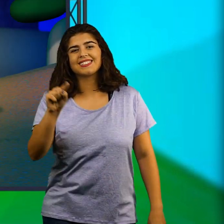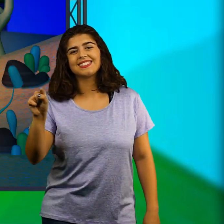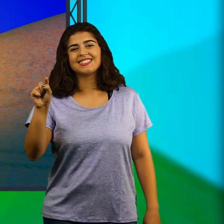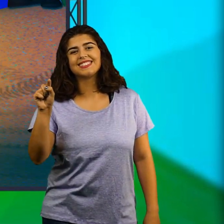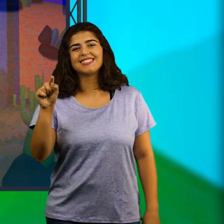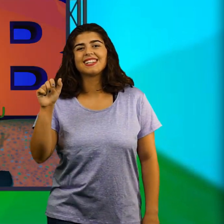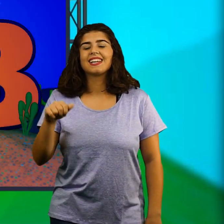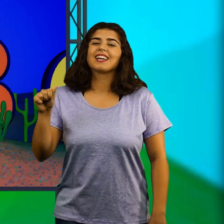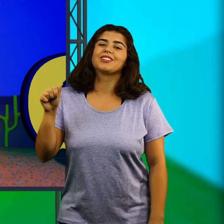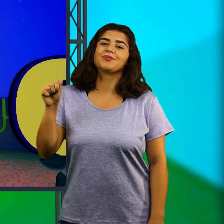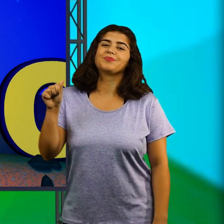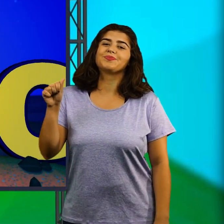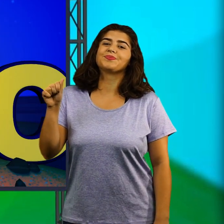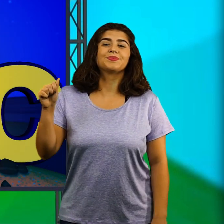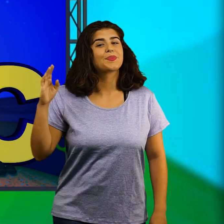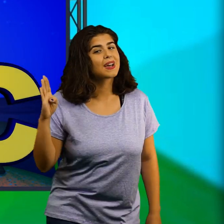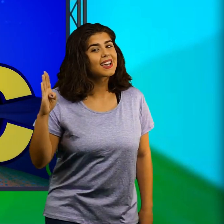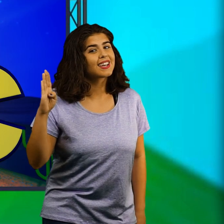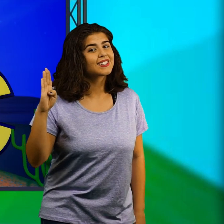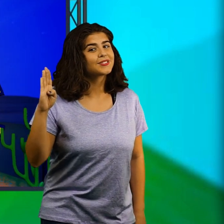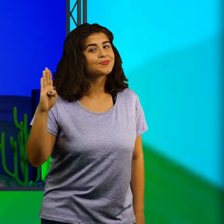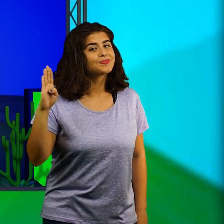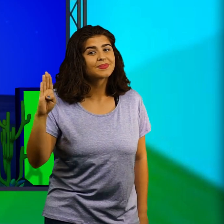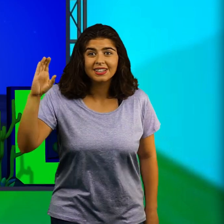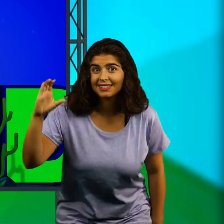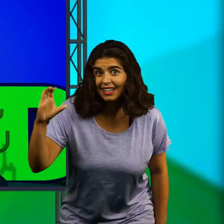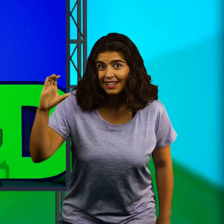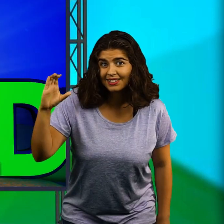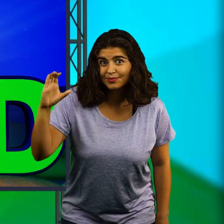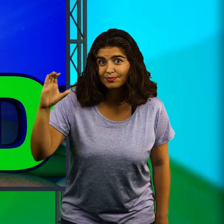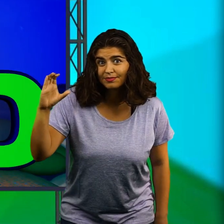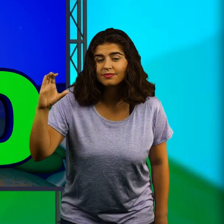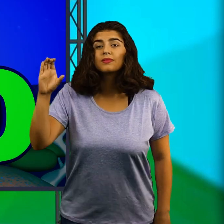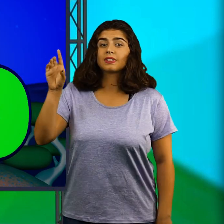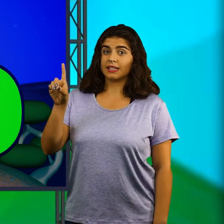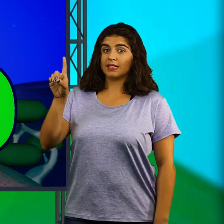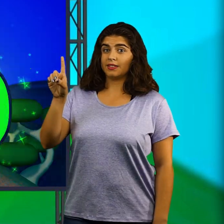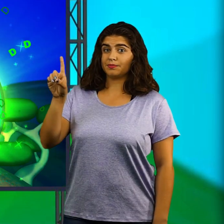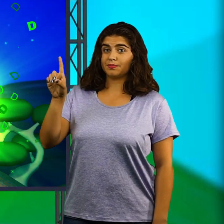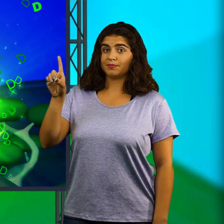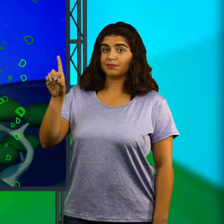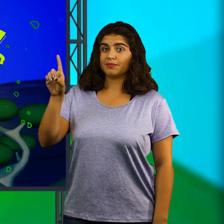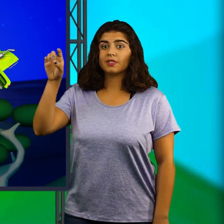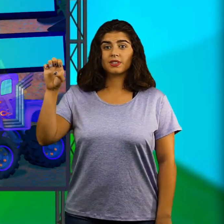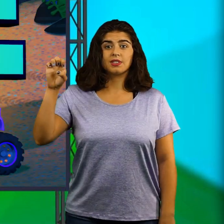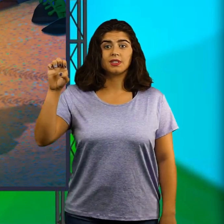A B C D E